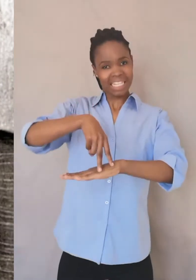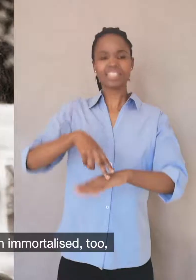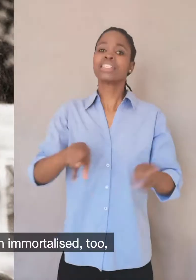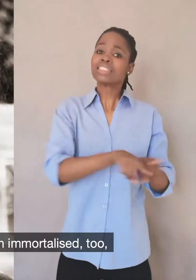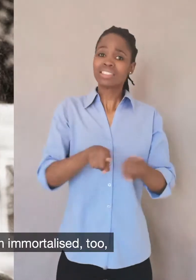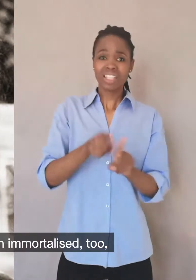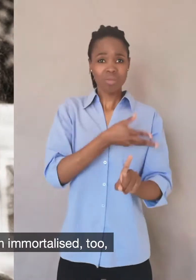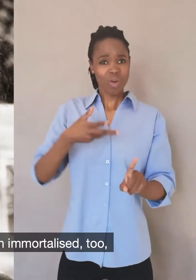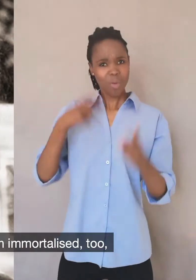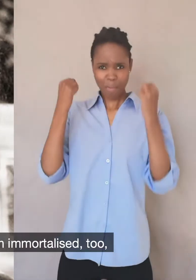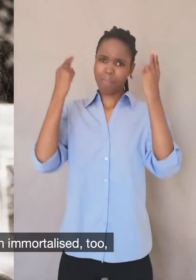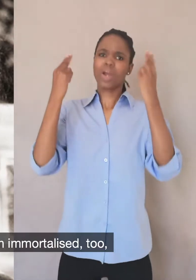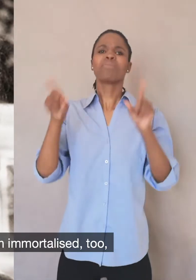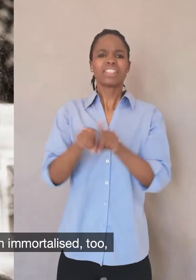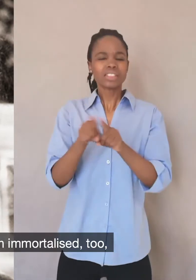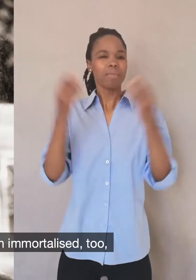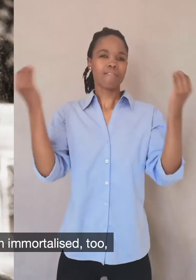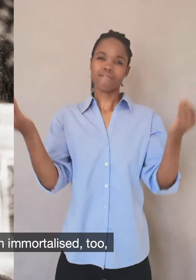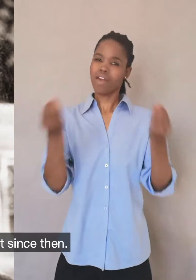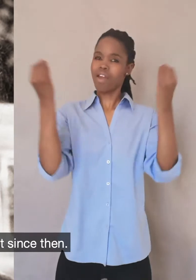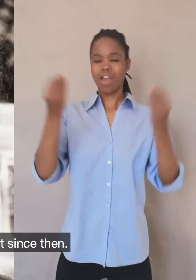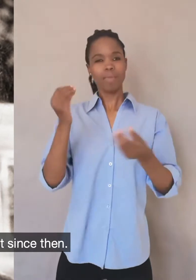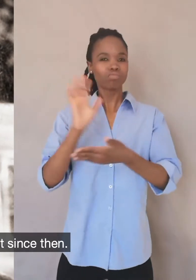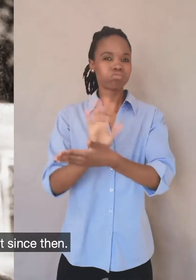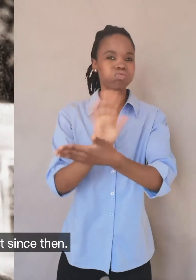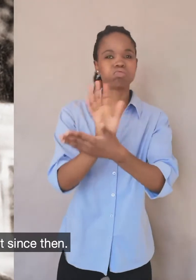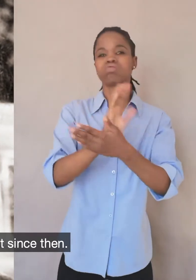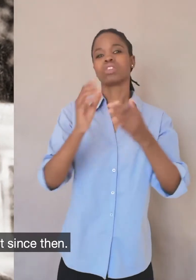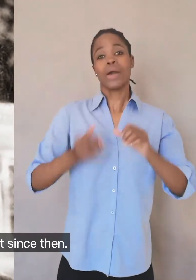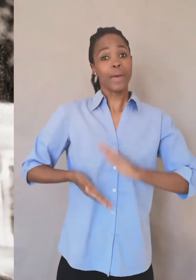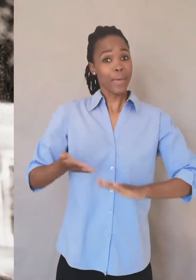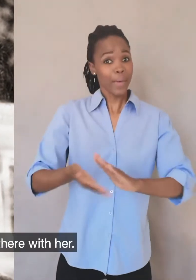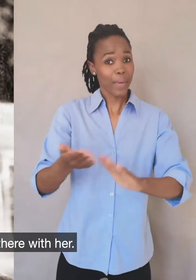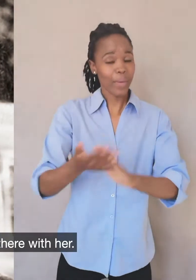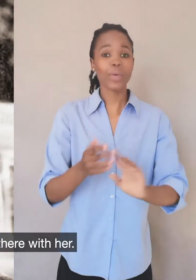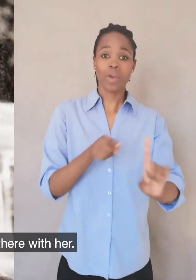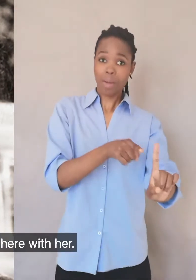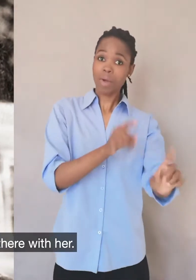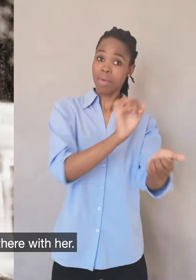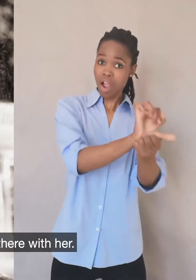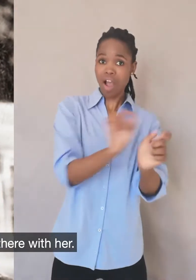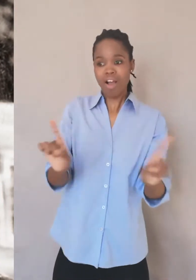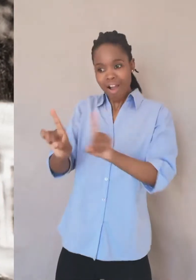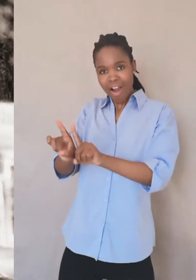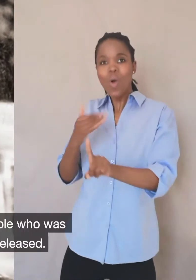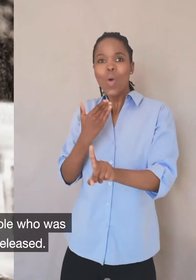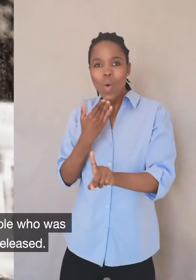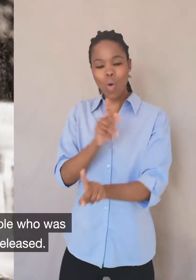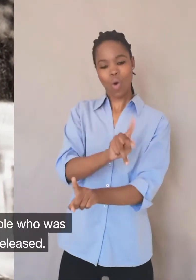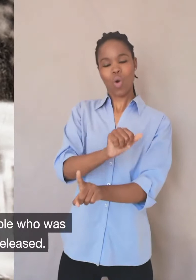And Rosa Parks, of course, has been immortalized, too, by the civil rights movement since then. But Martin Luther King was there with her, and he was